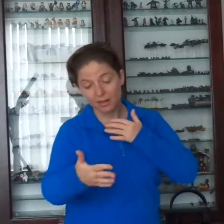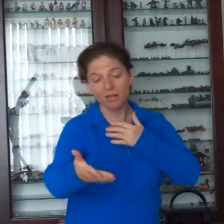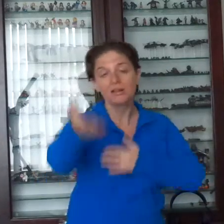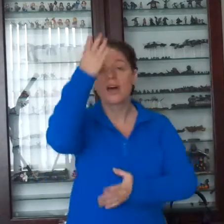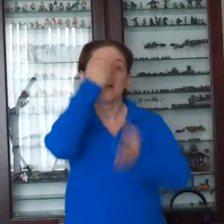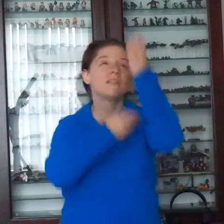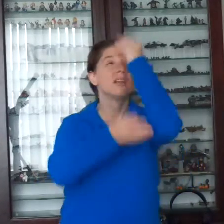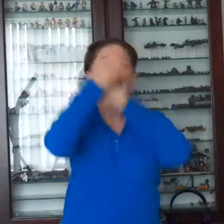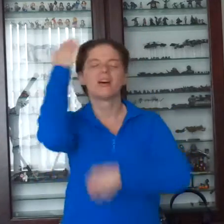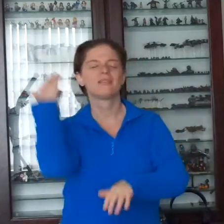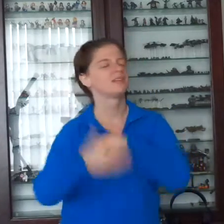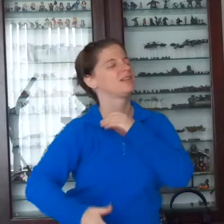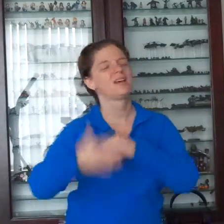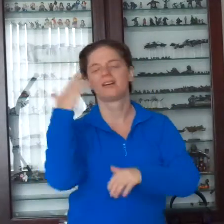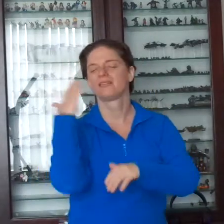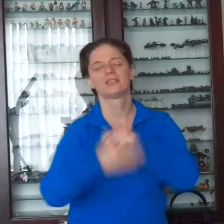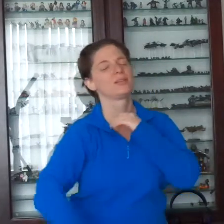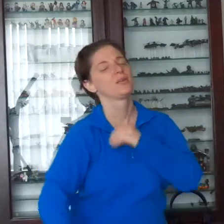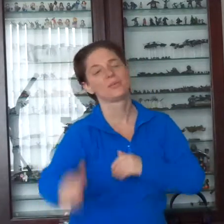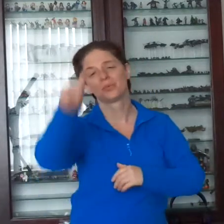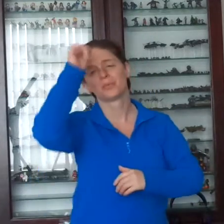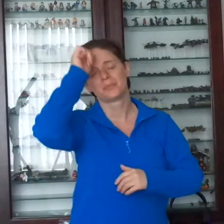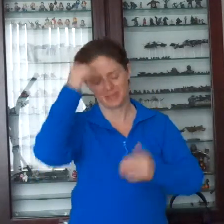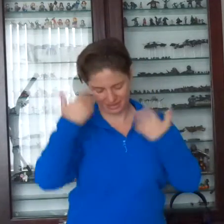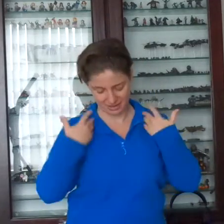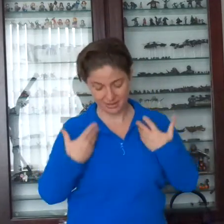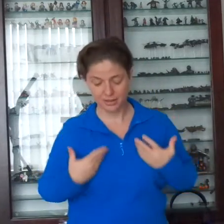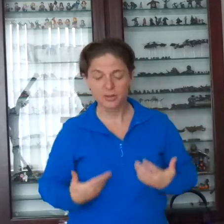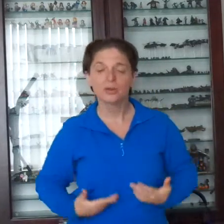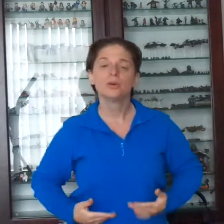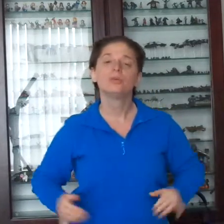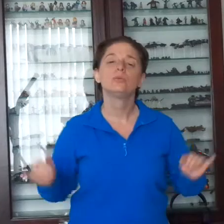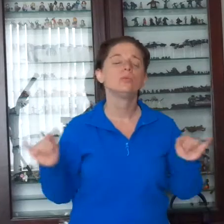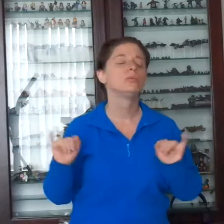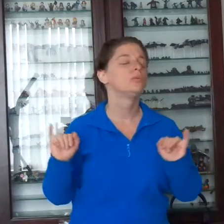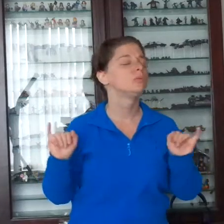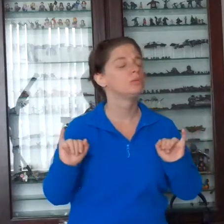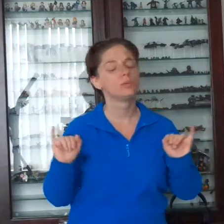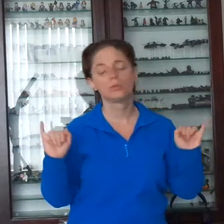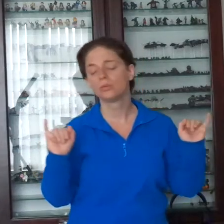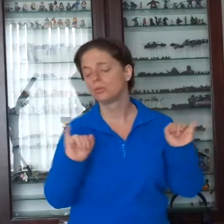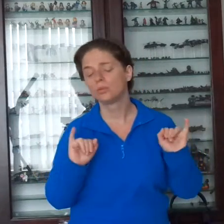never, never, never know me, ooh. Oh,